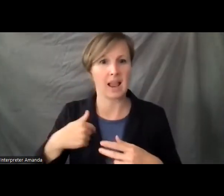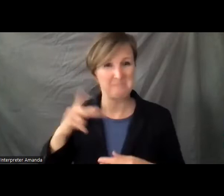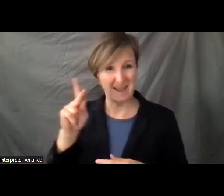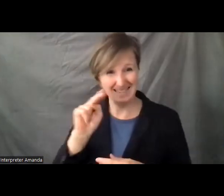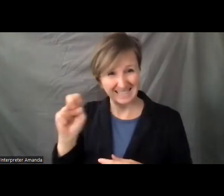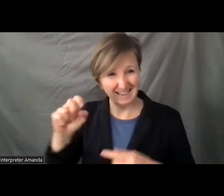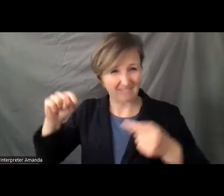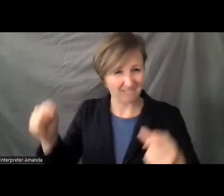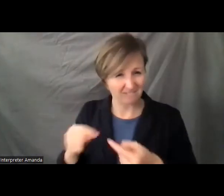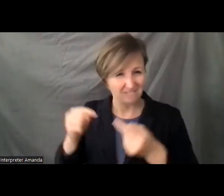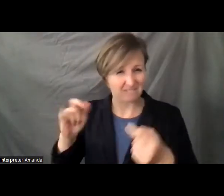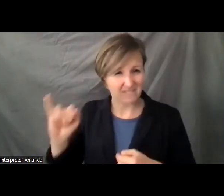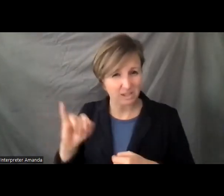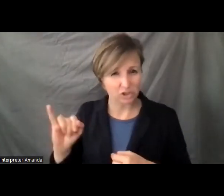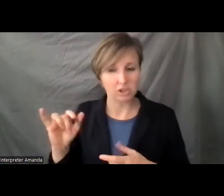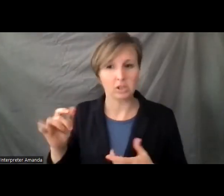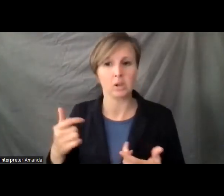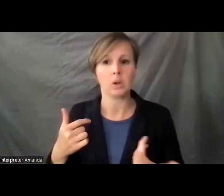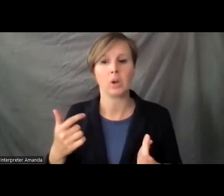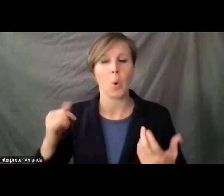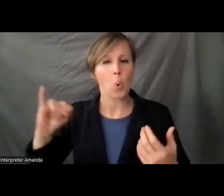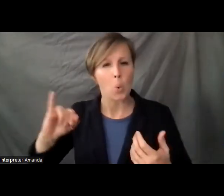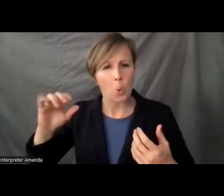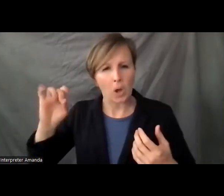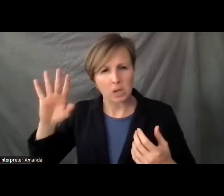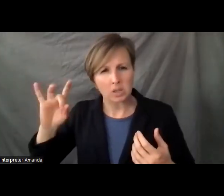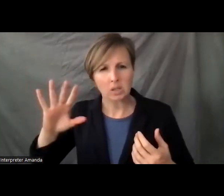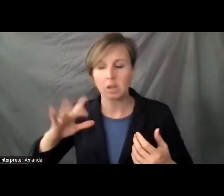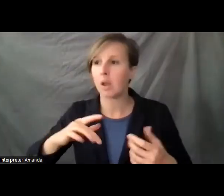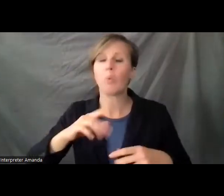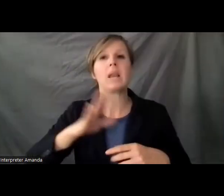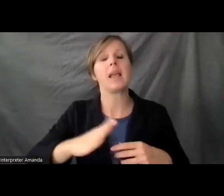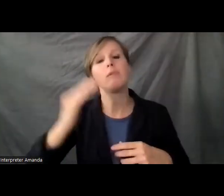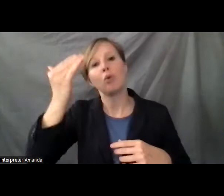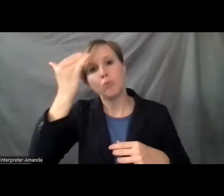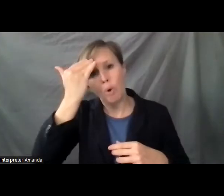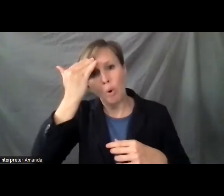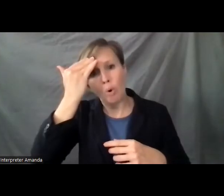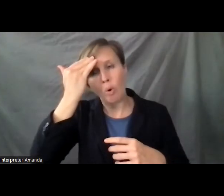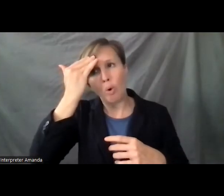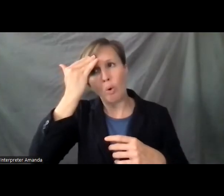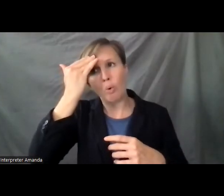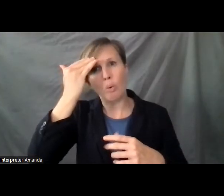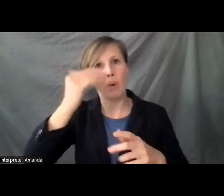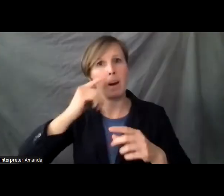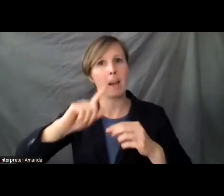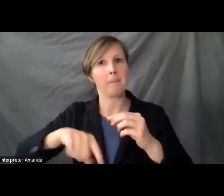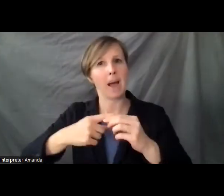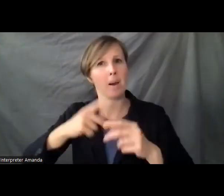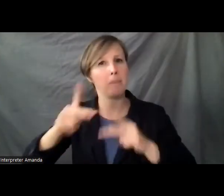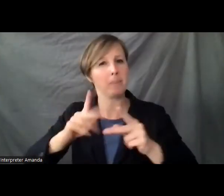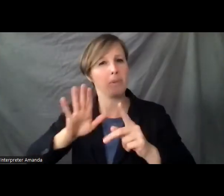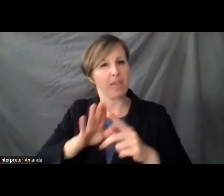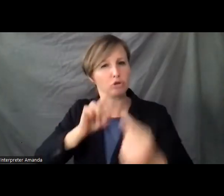And we often say that we'll never know about the plight of other people until we walk a mile in their shoes. And so